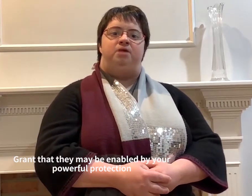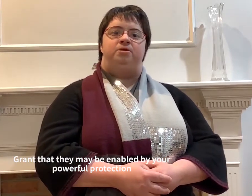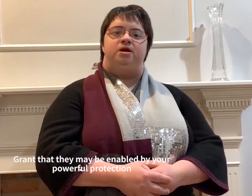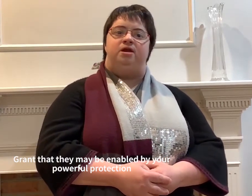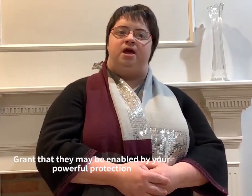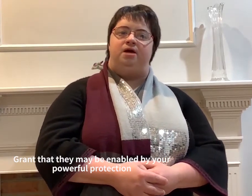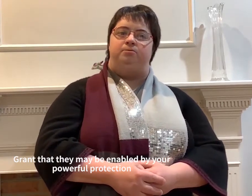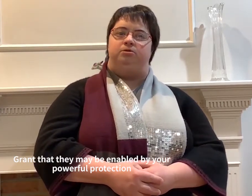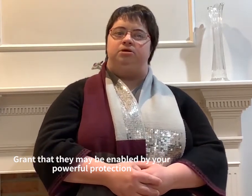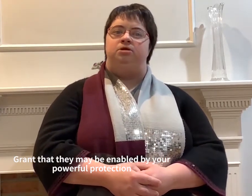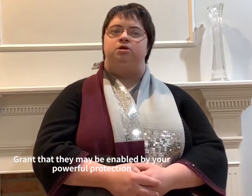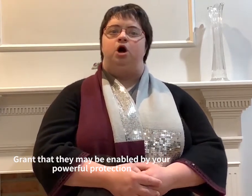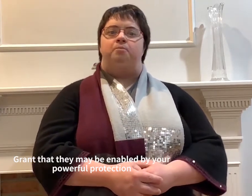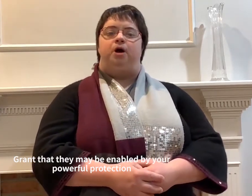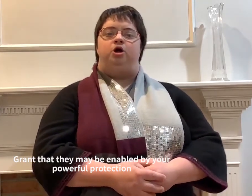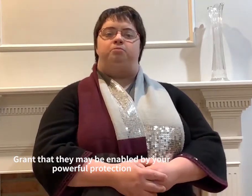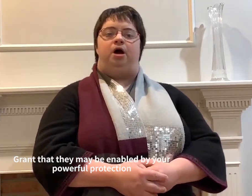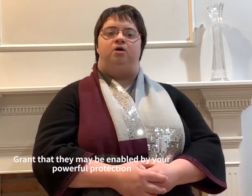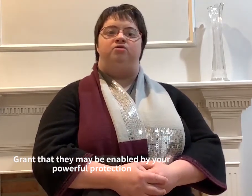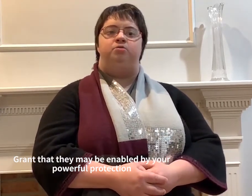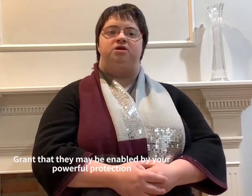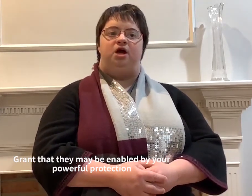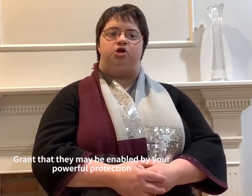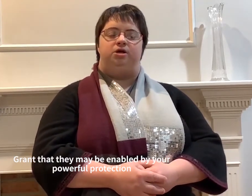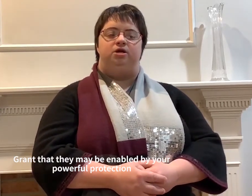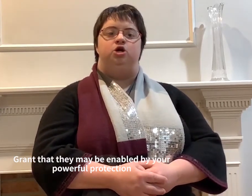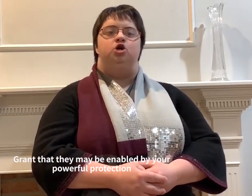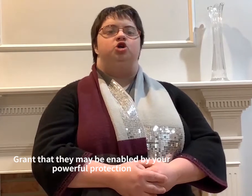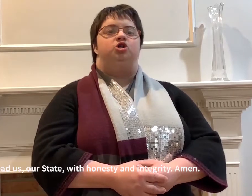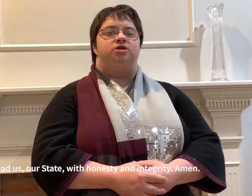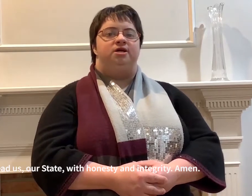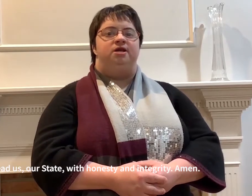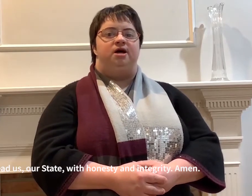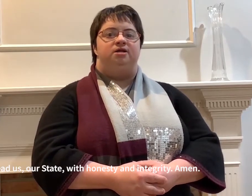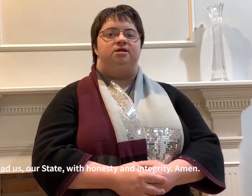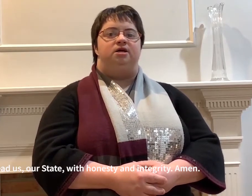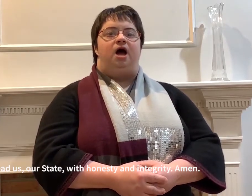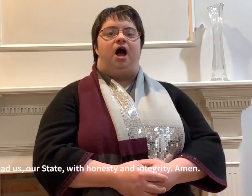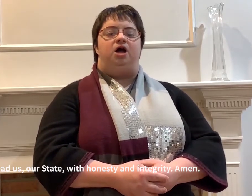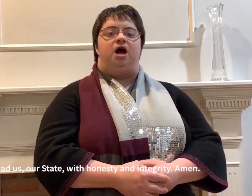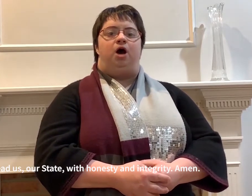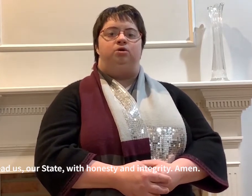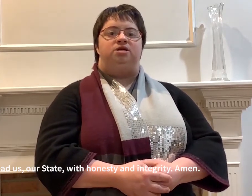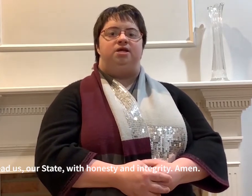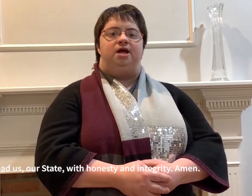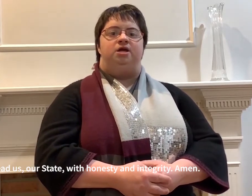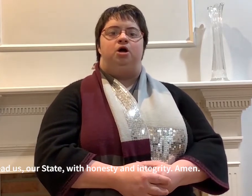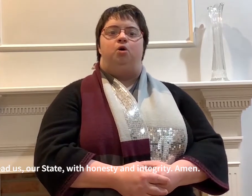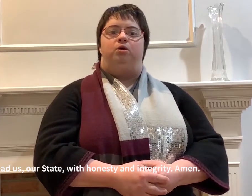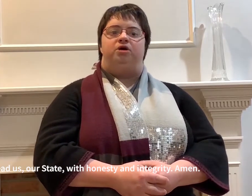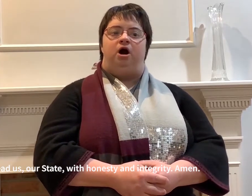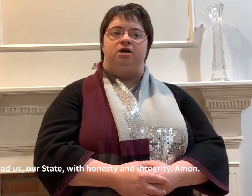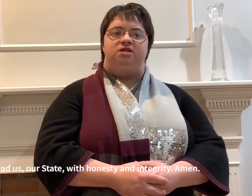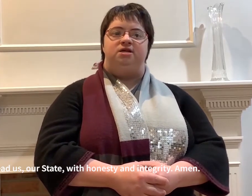be enabled by your powerful protection to lead us, our state, with honesty